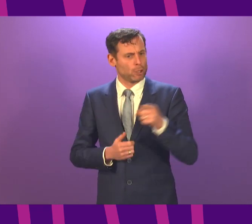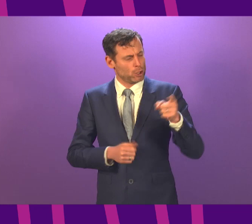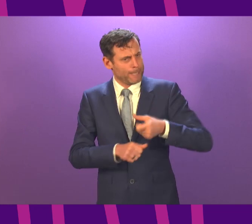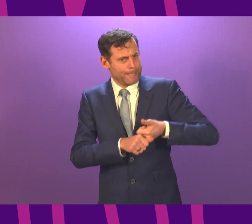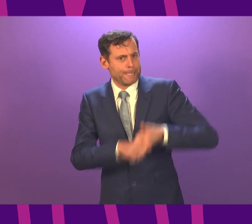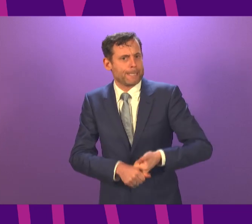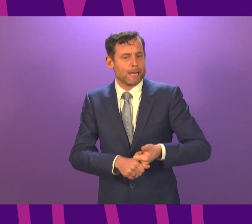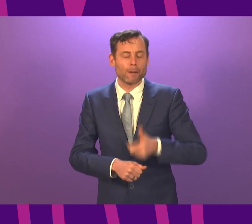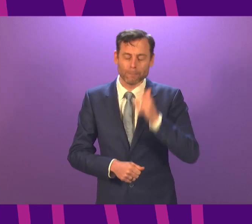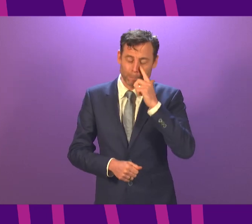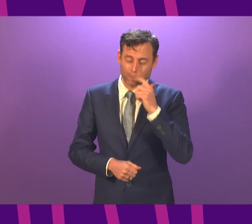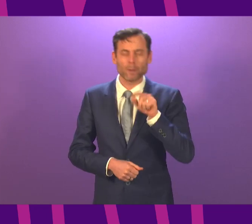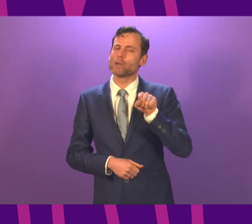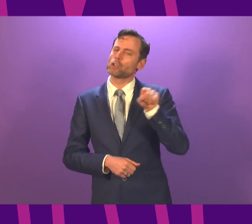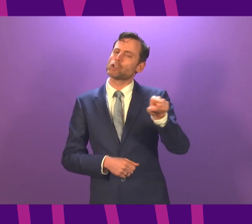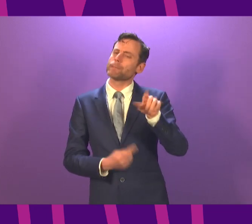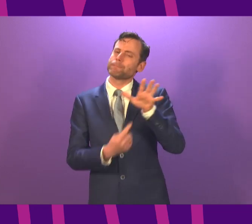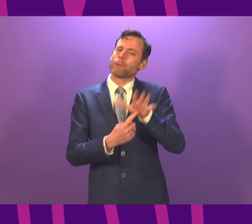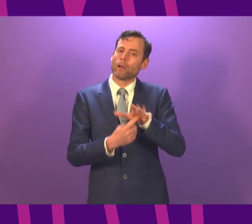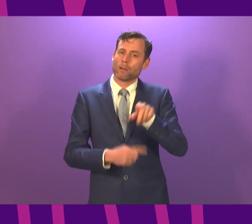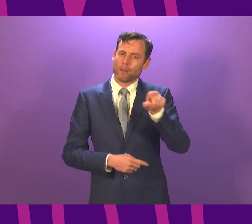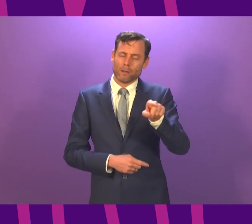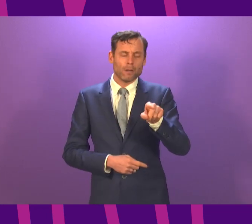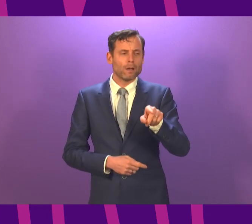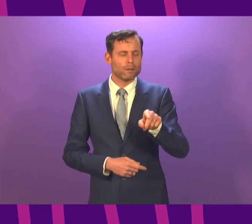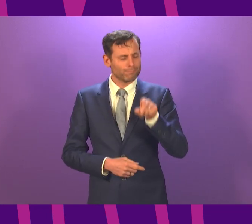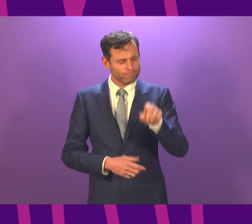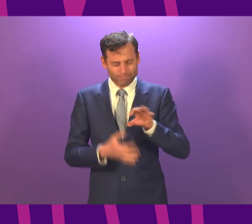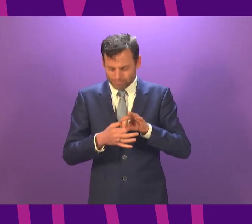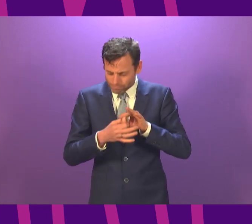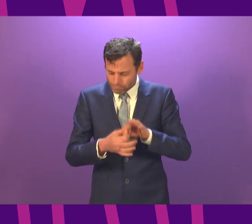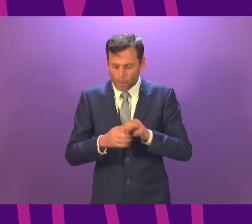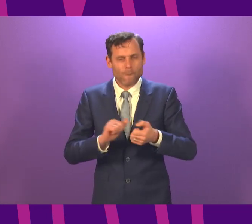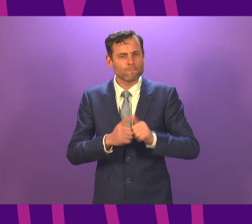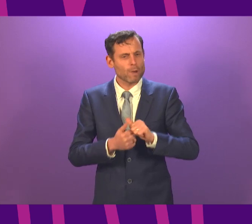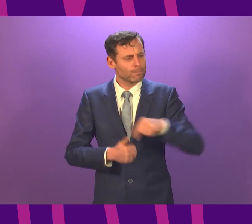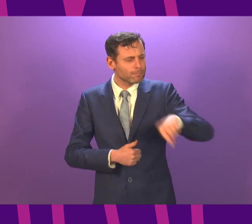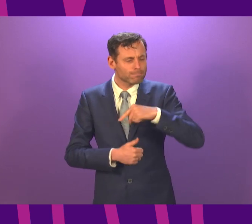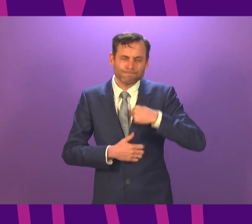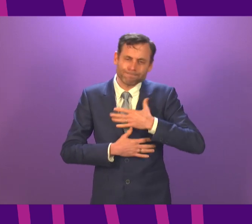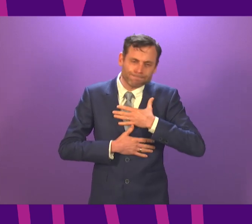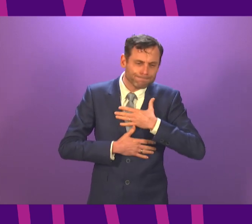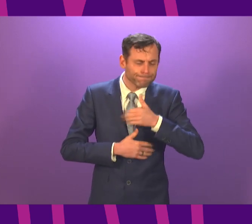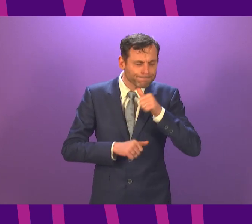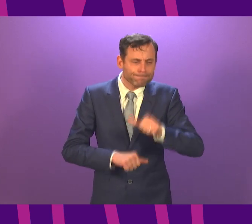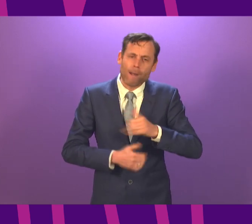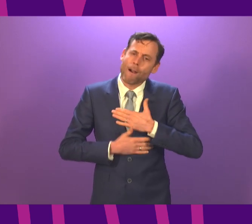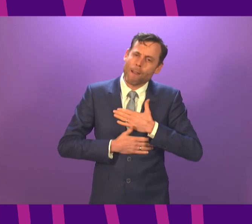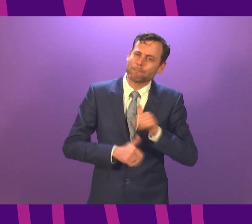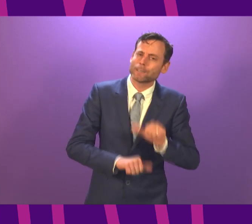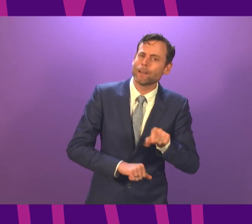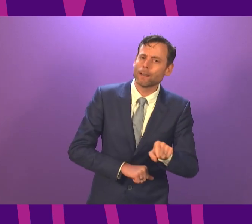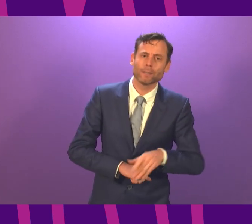But for many of us, she was first and foremost the dearest of friends, somebody we loved. For me, she